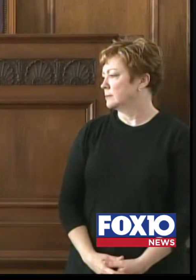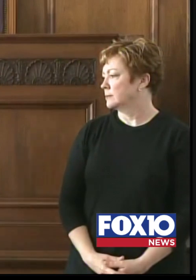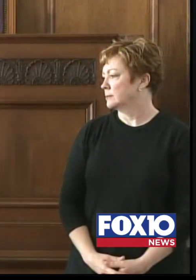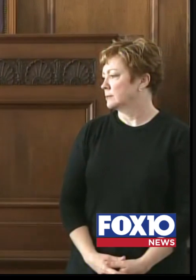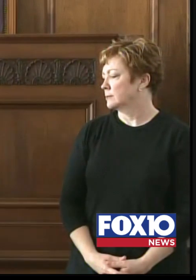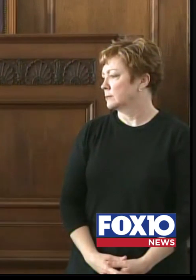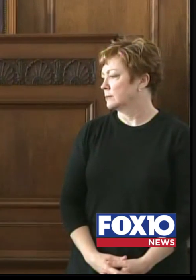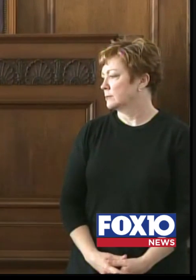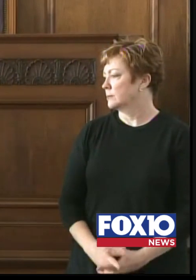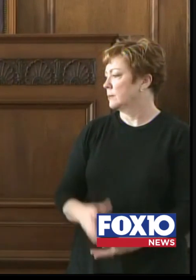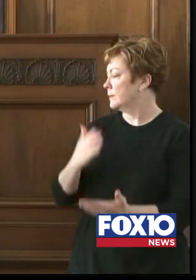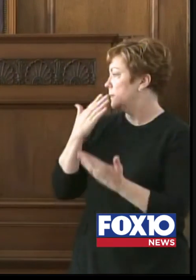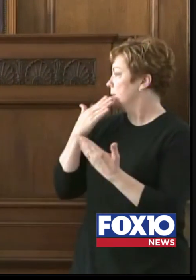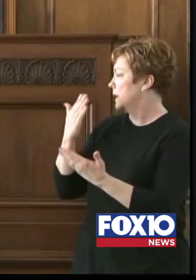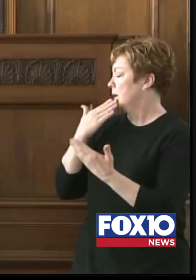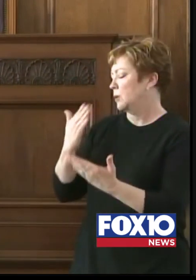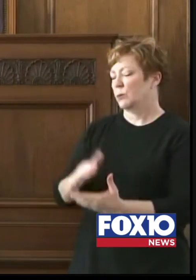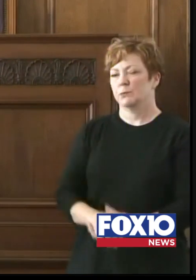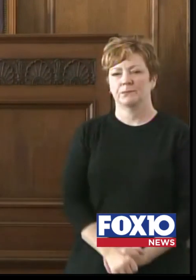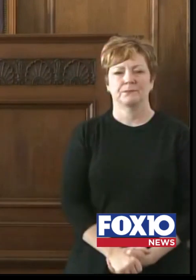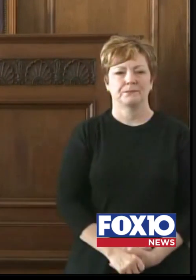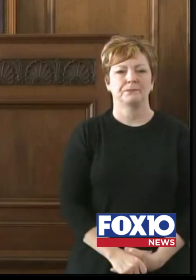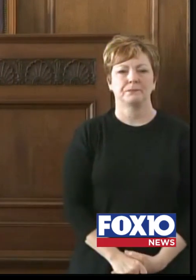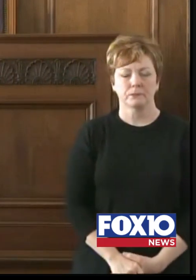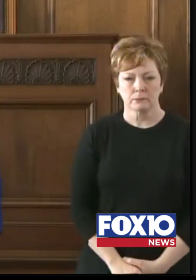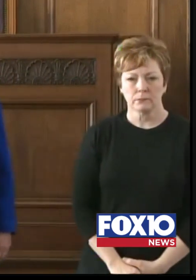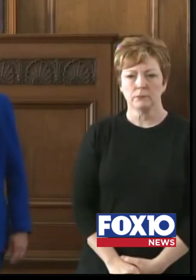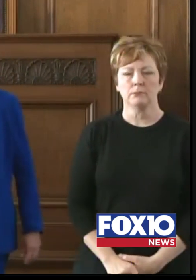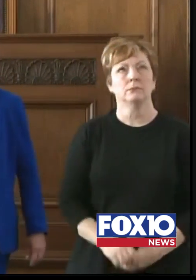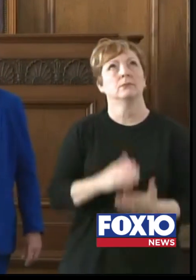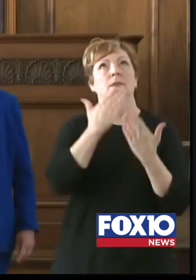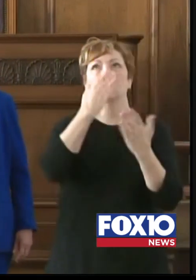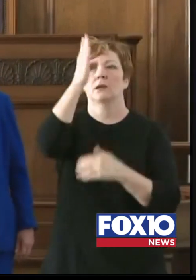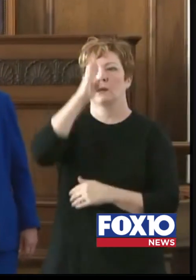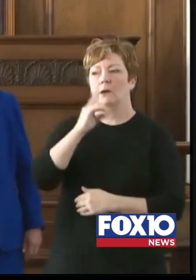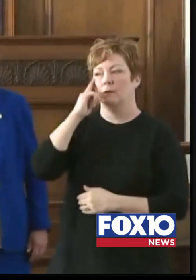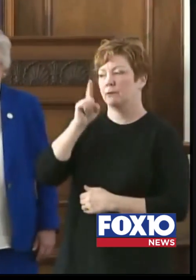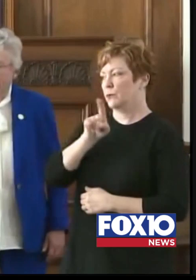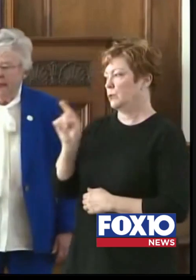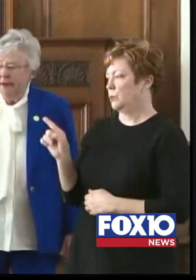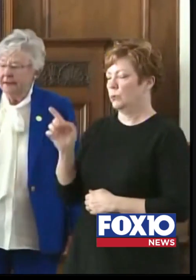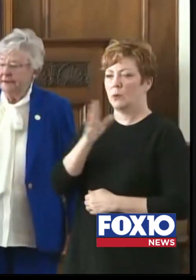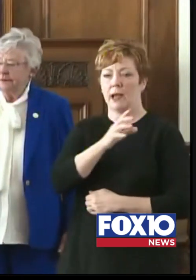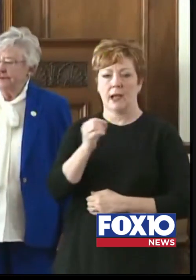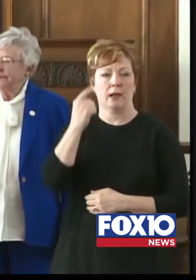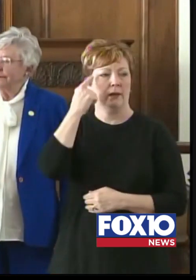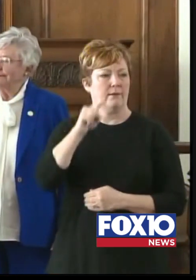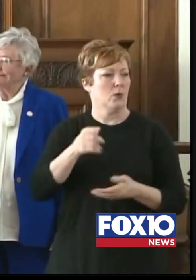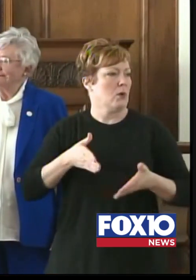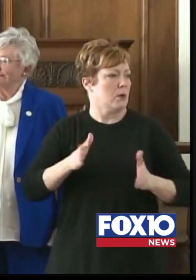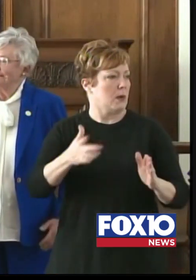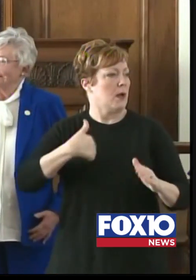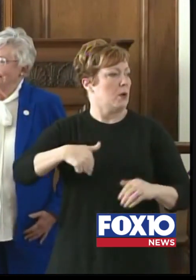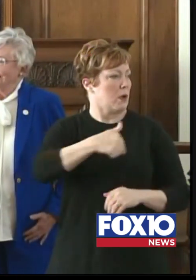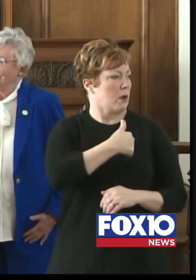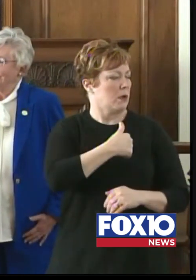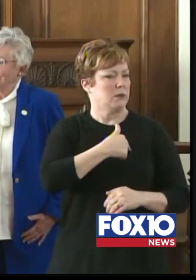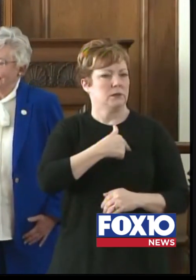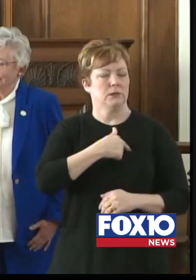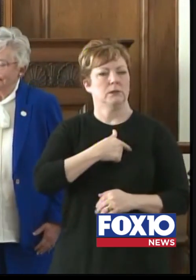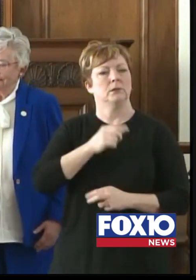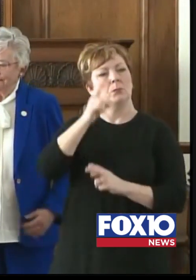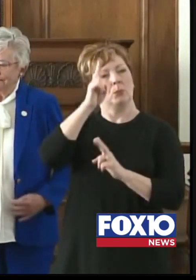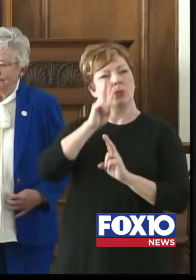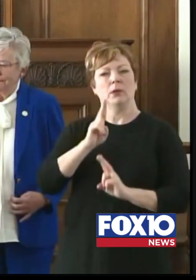Thank you so much, Governor Ivey. We thank God for you and for allowing us the privilege of